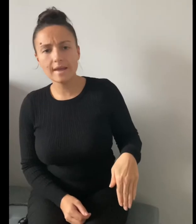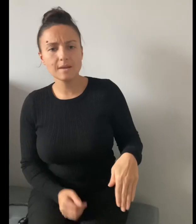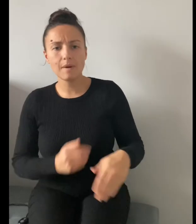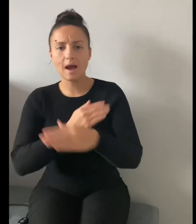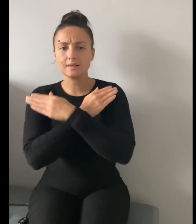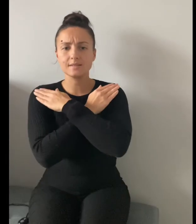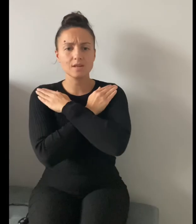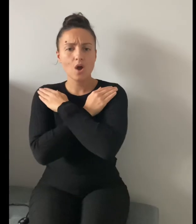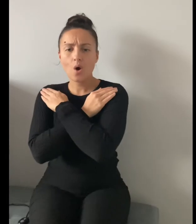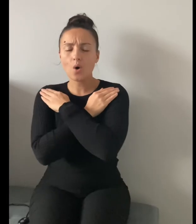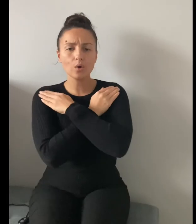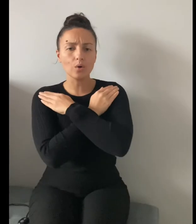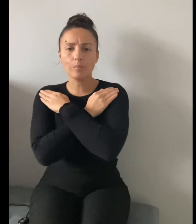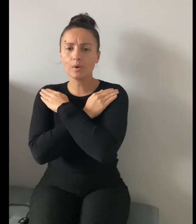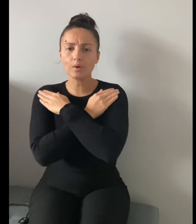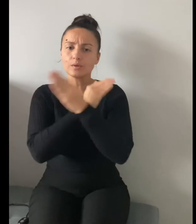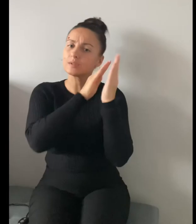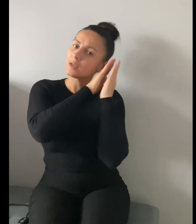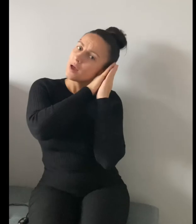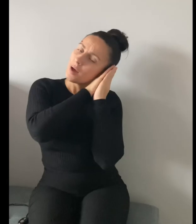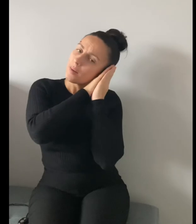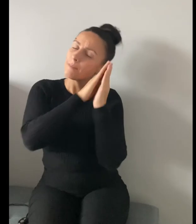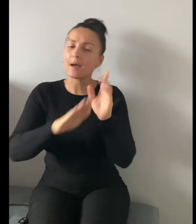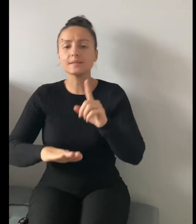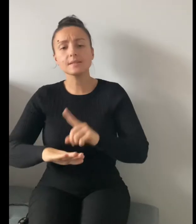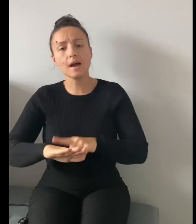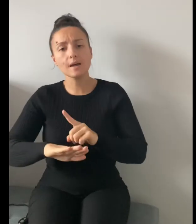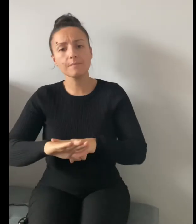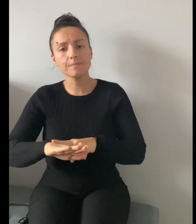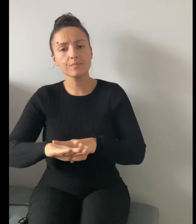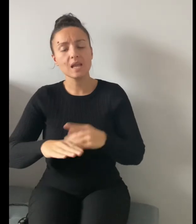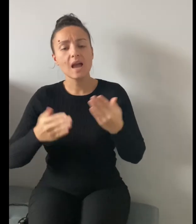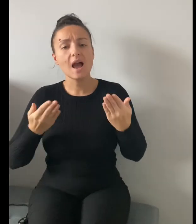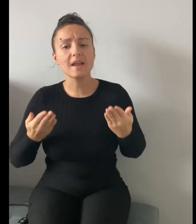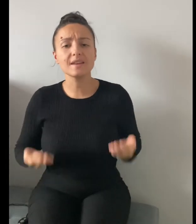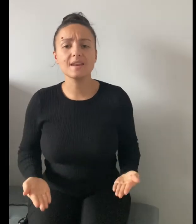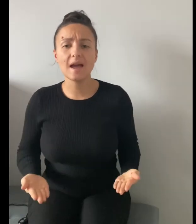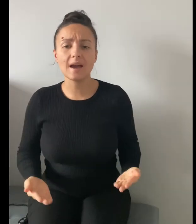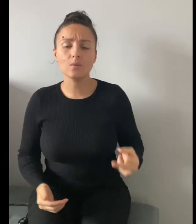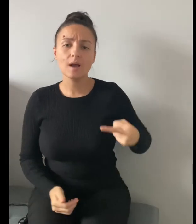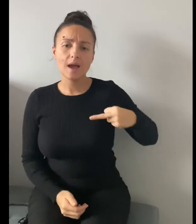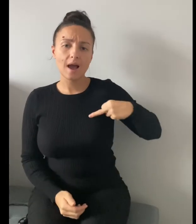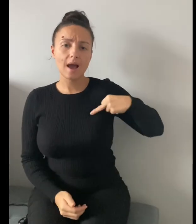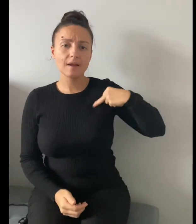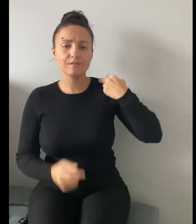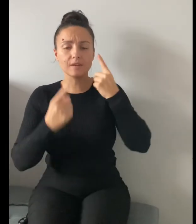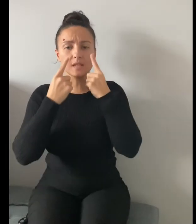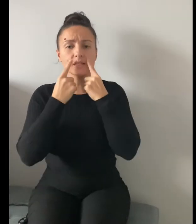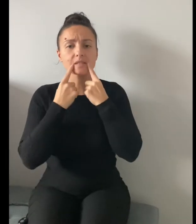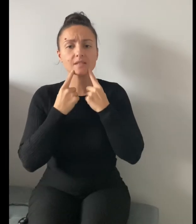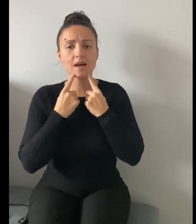past Huggle-Buggles' bedtime and now I'm feeling sad.